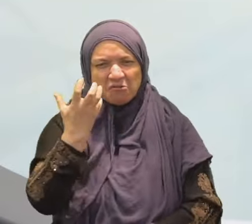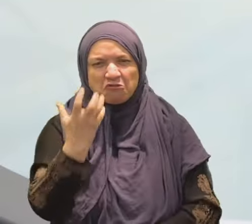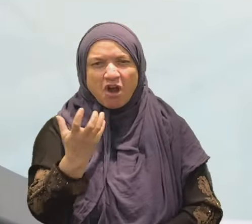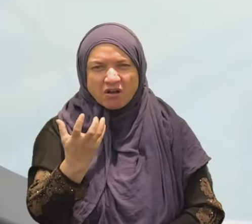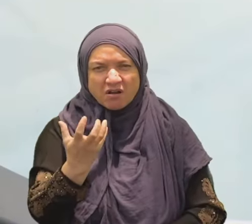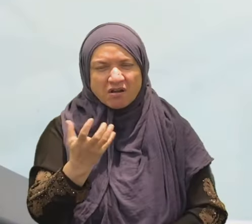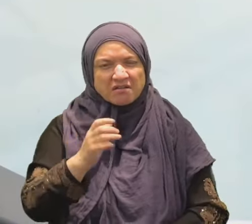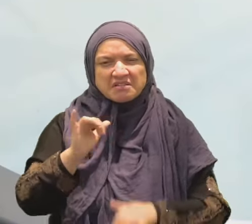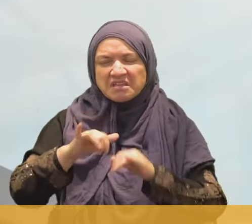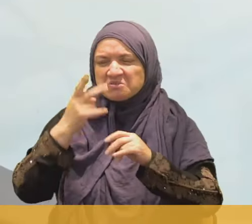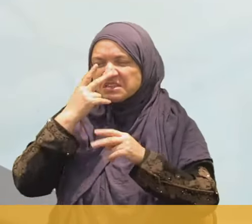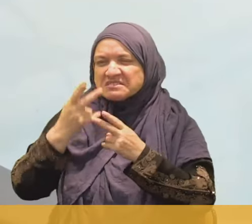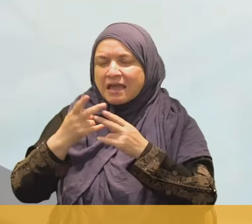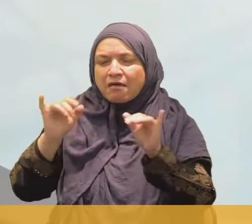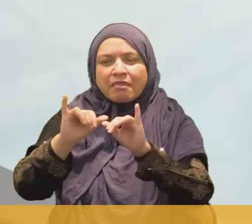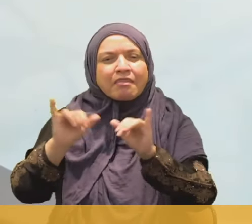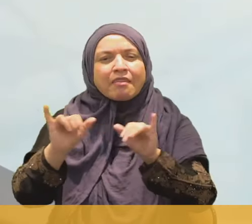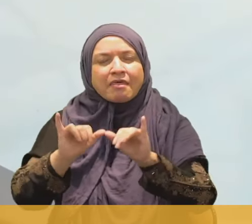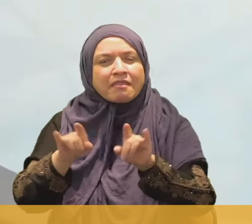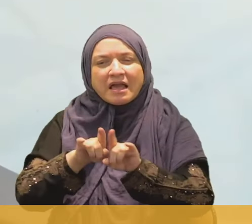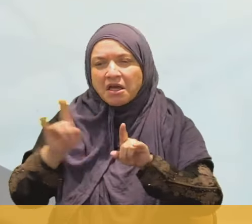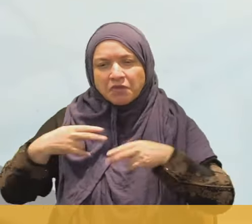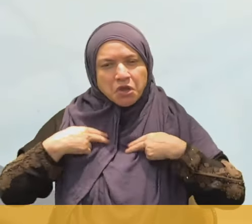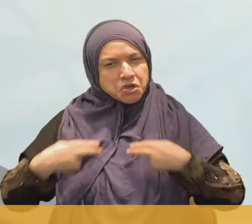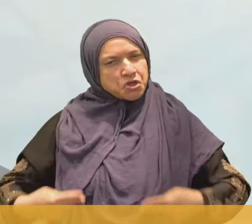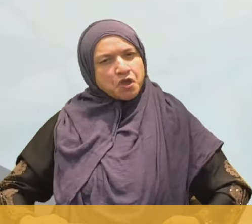body, that's the human being according to the modern West.